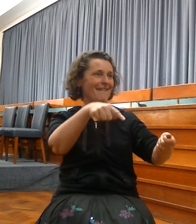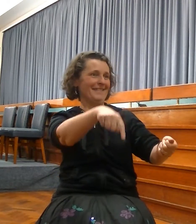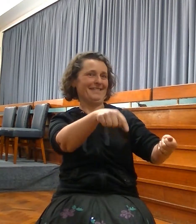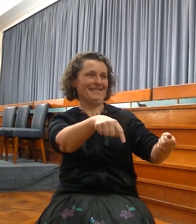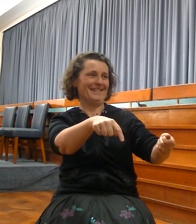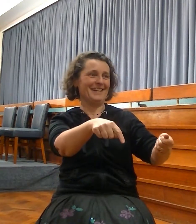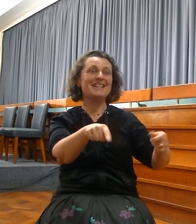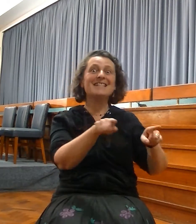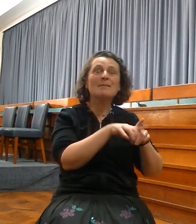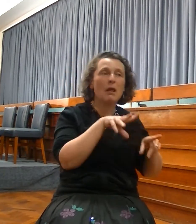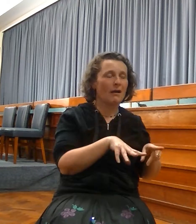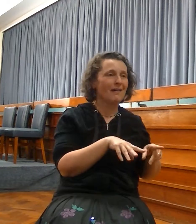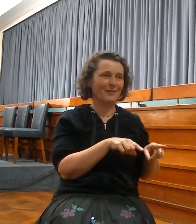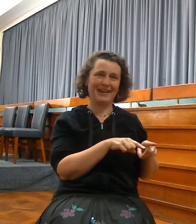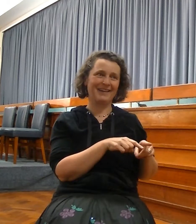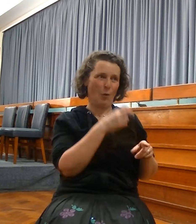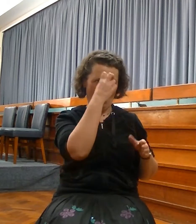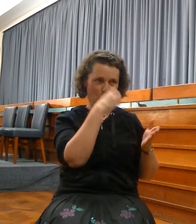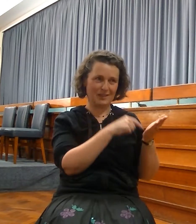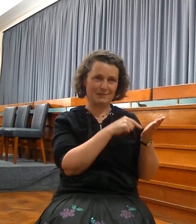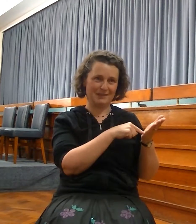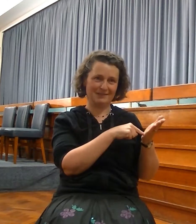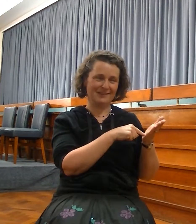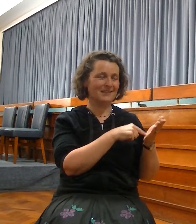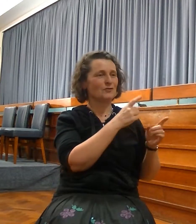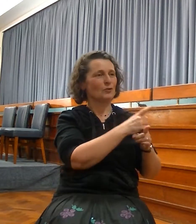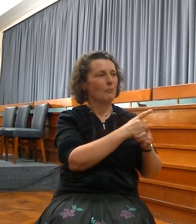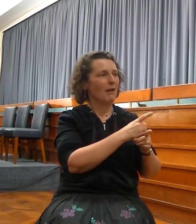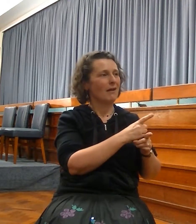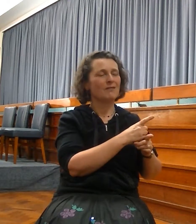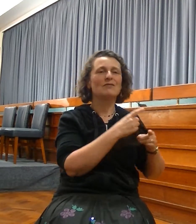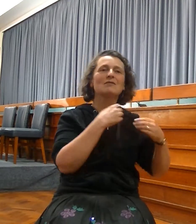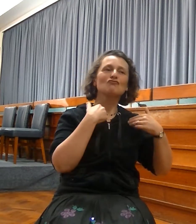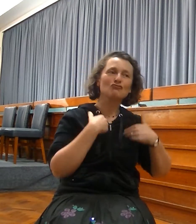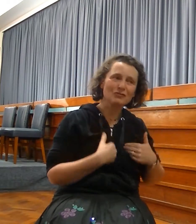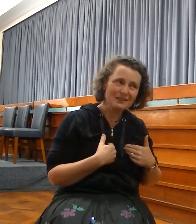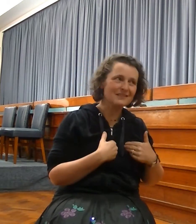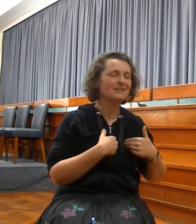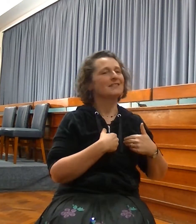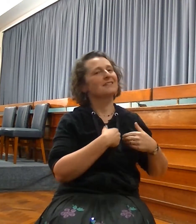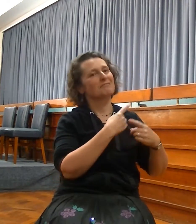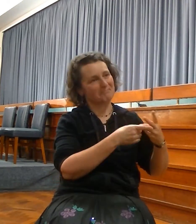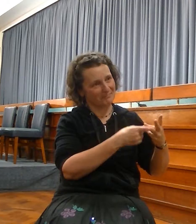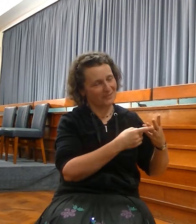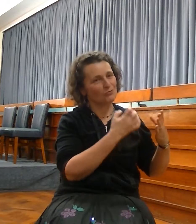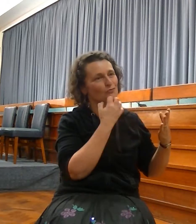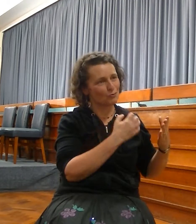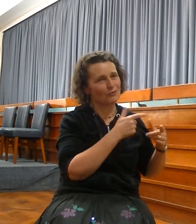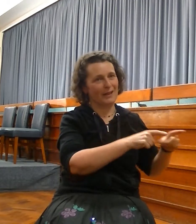speak in Jewish language. The promises are fulfilled in Jewish Gentile language and